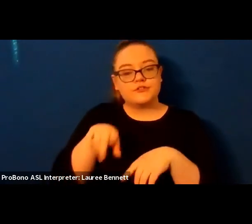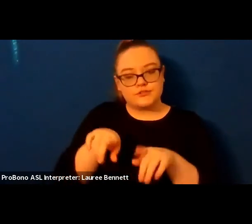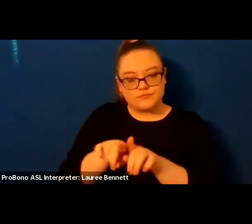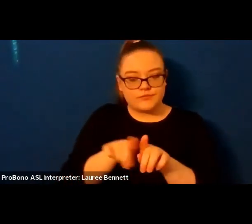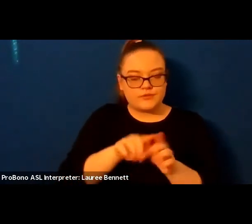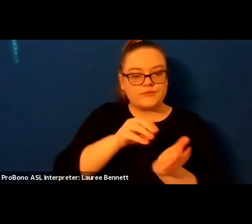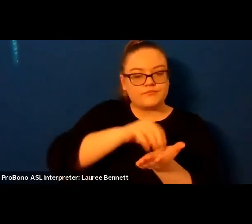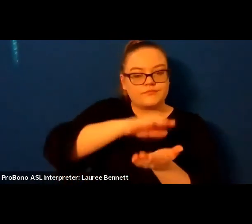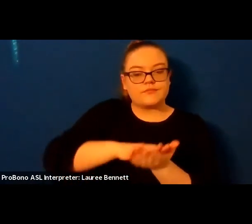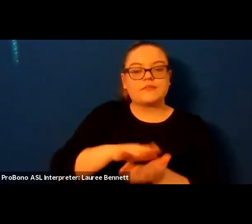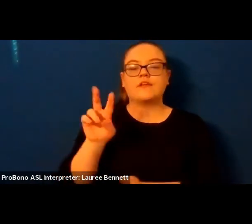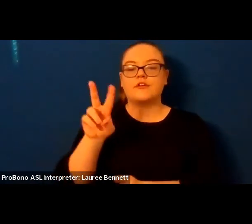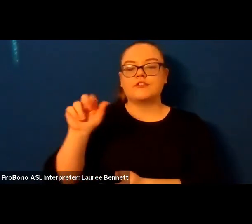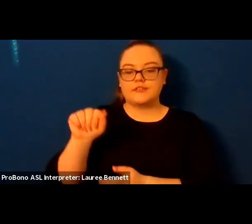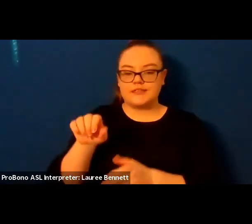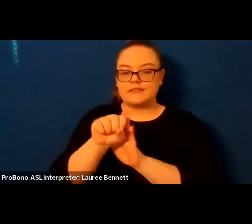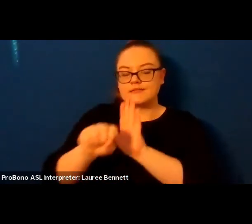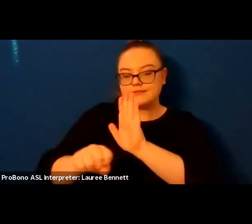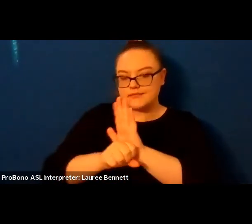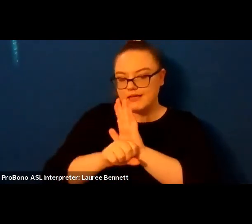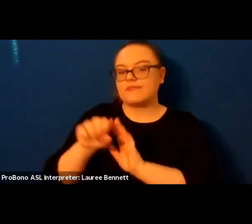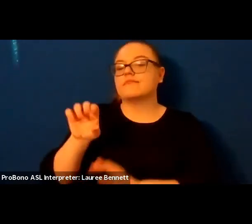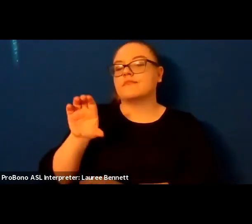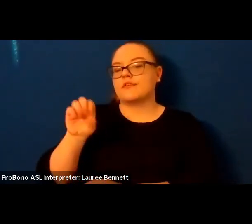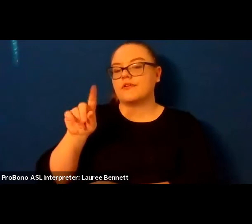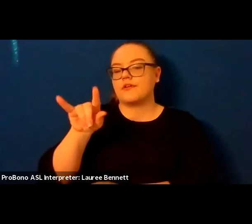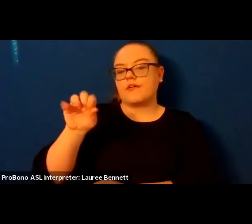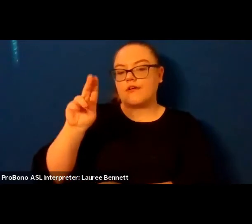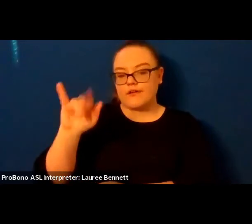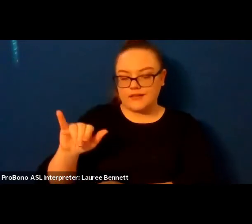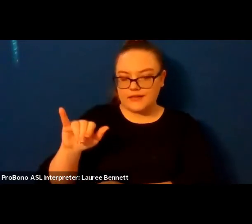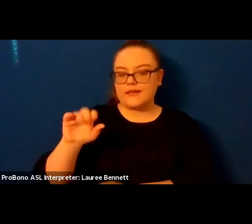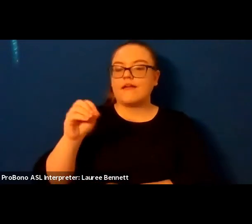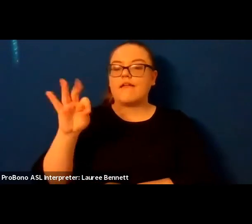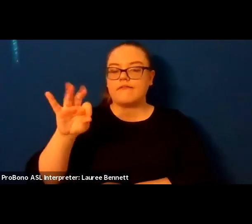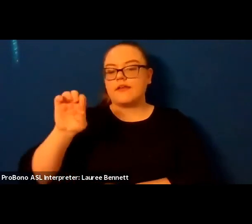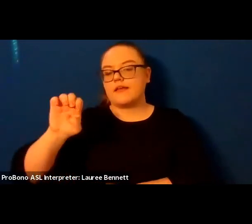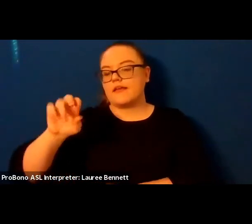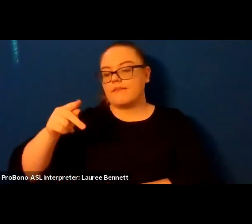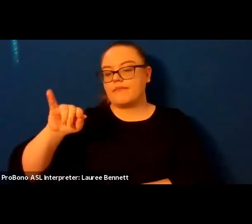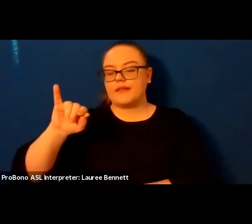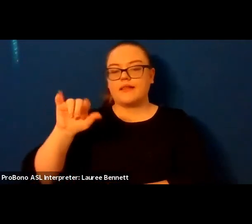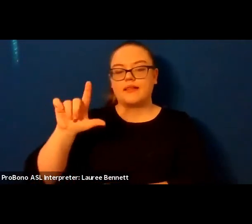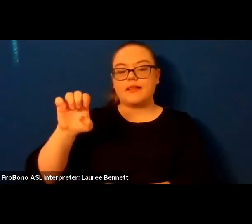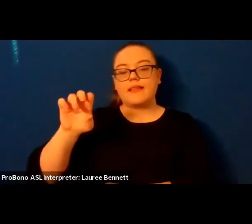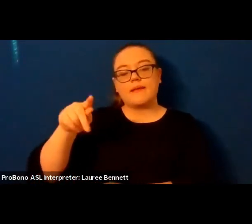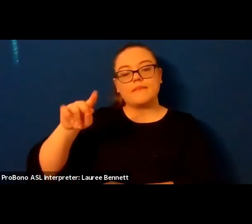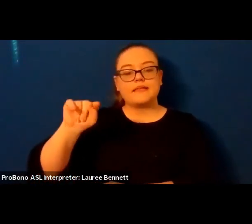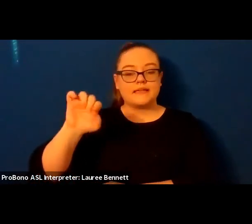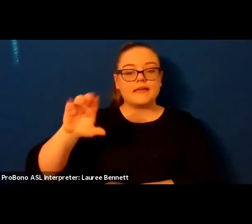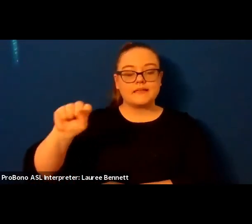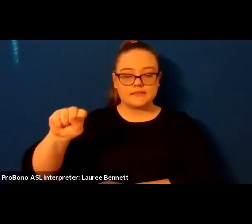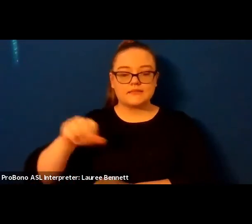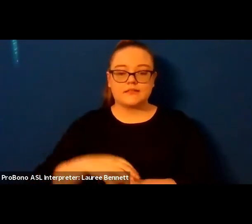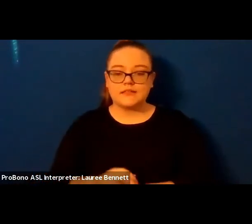state colony for epileptics and feeble-minded also published by persia in 2017 her poems and essays have appeared in tin